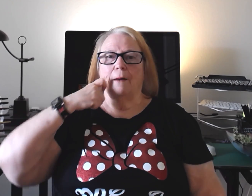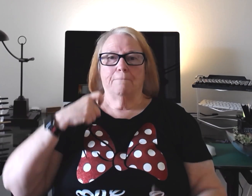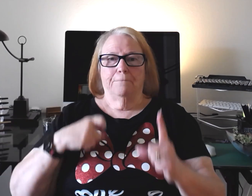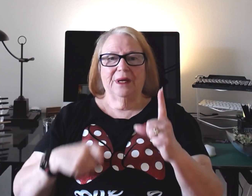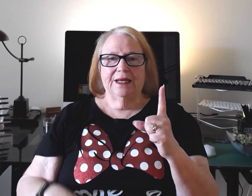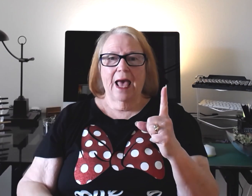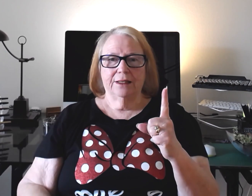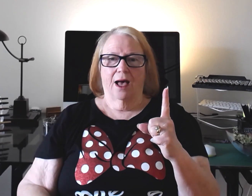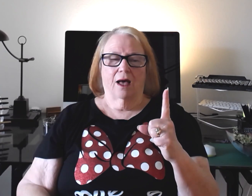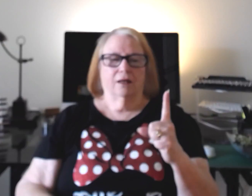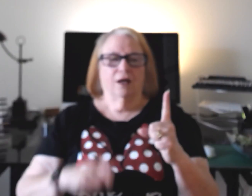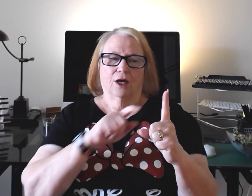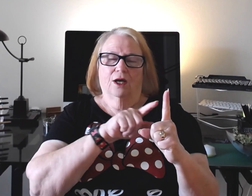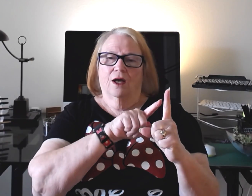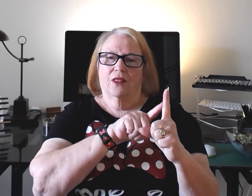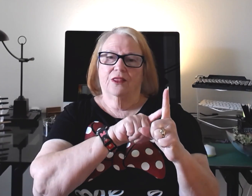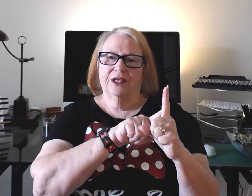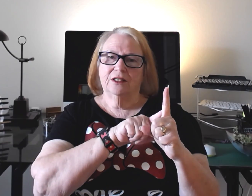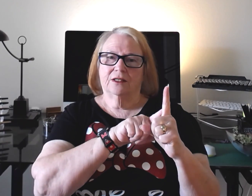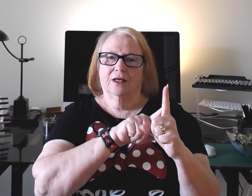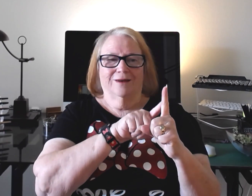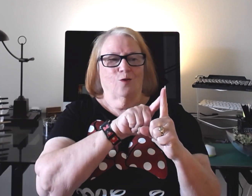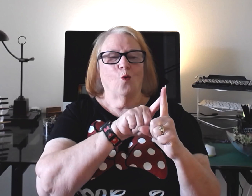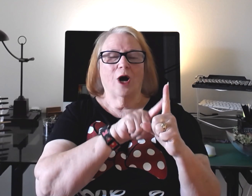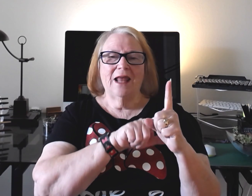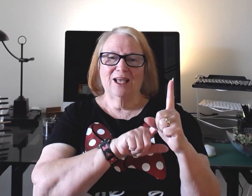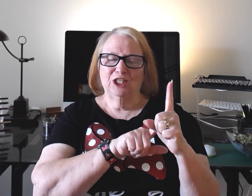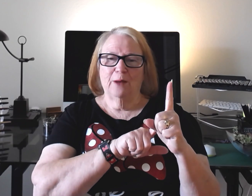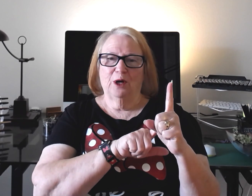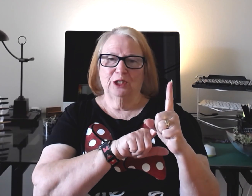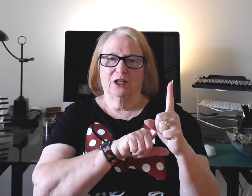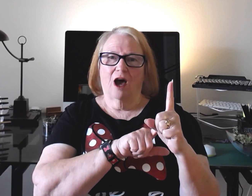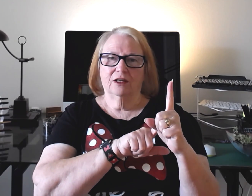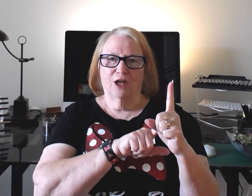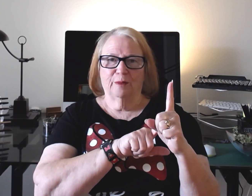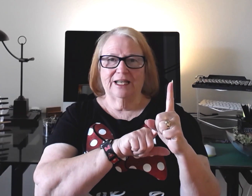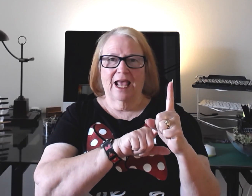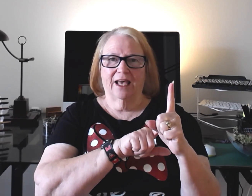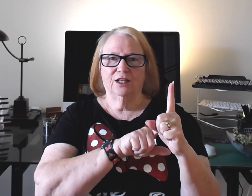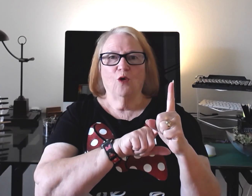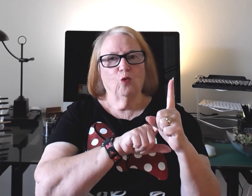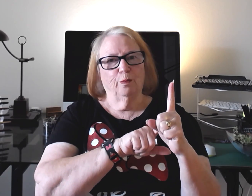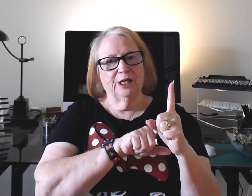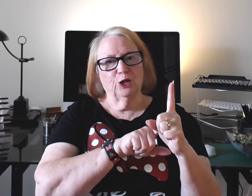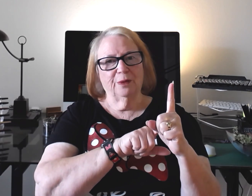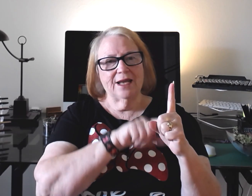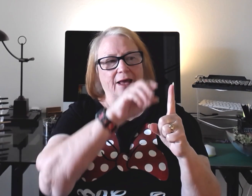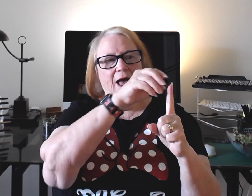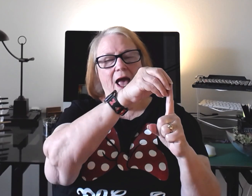Banana. This one hand shape on your non-dominant hand will be your banana and